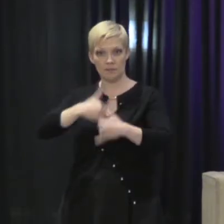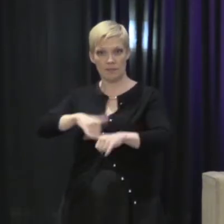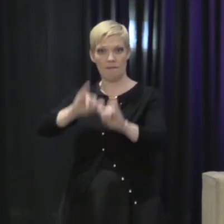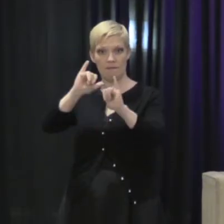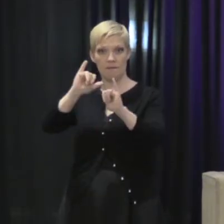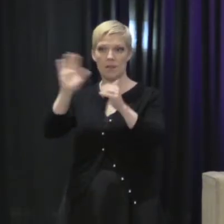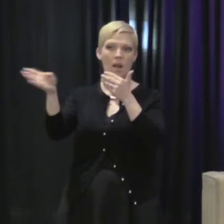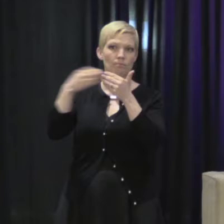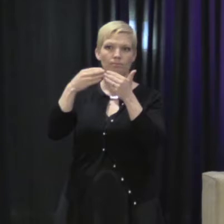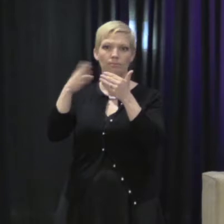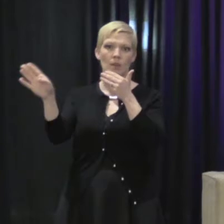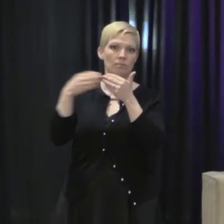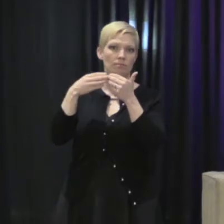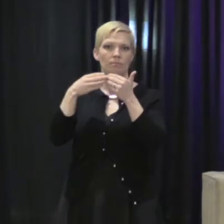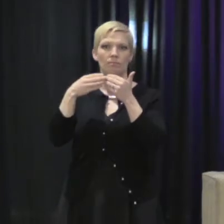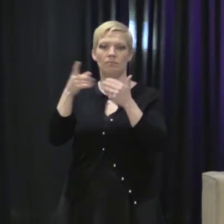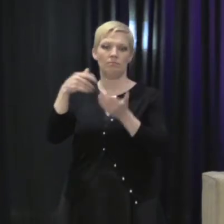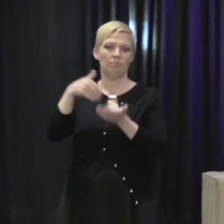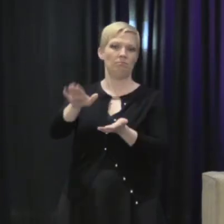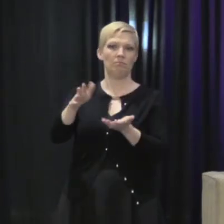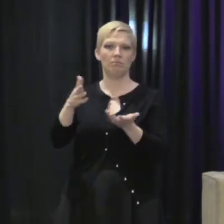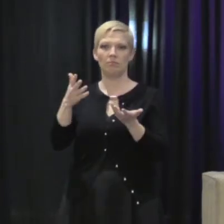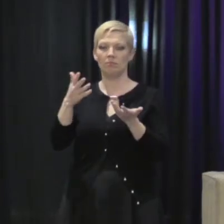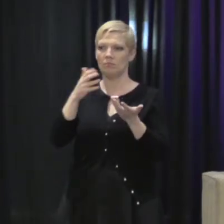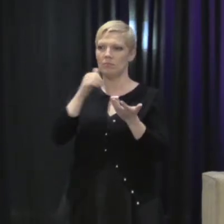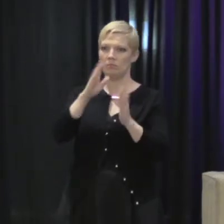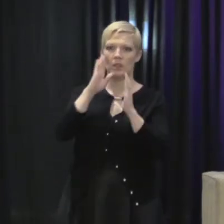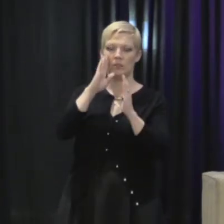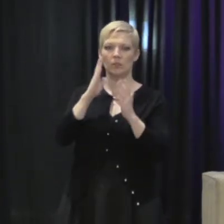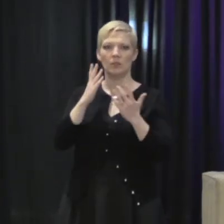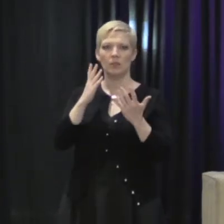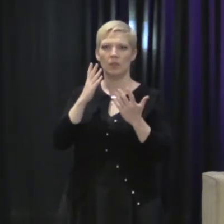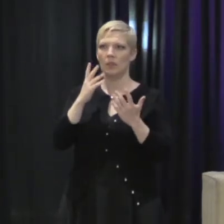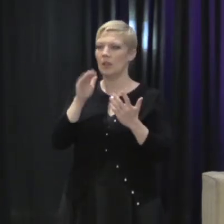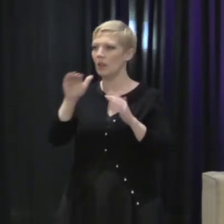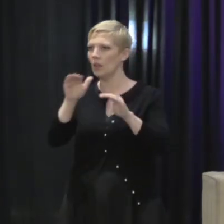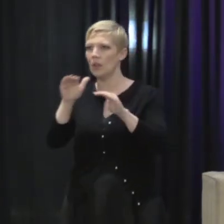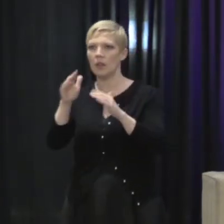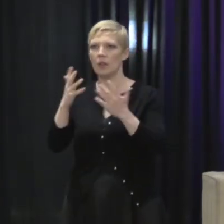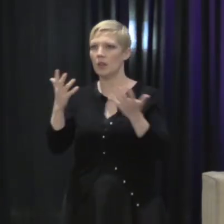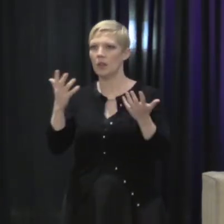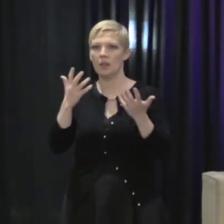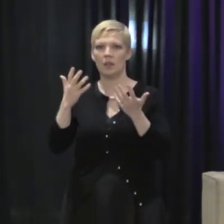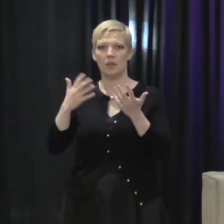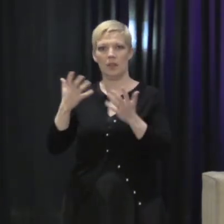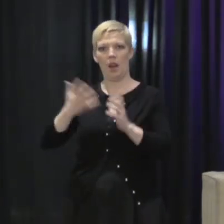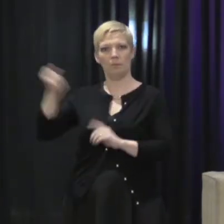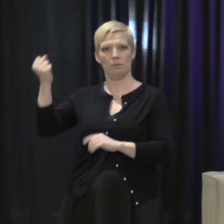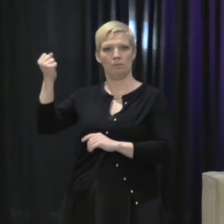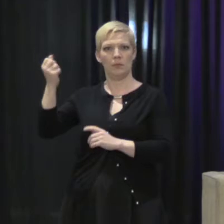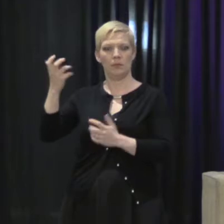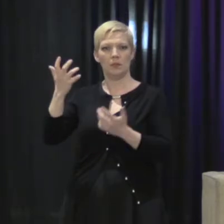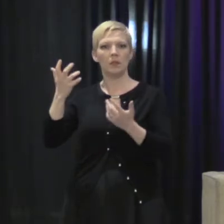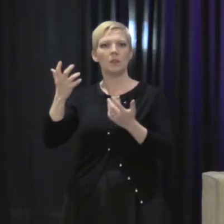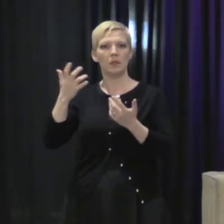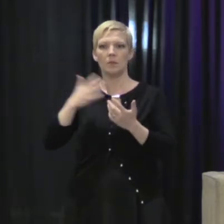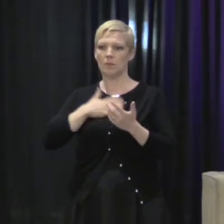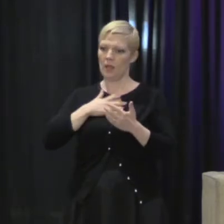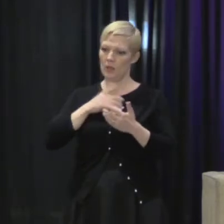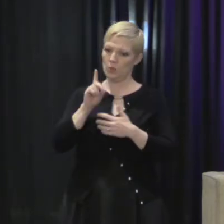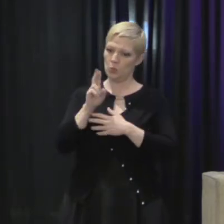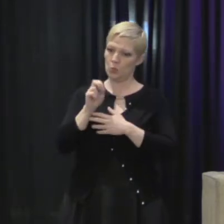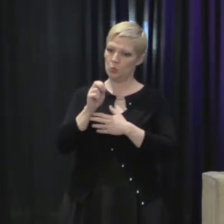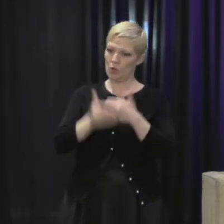was continually slammed in her face. And she said, well, my due process rights were violated. After all,